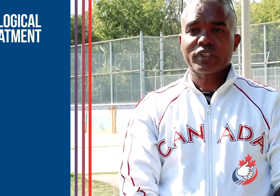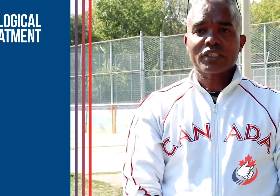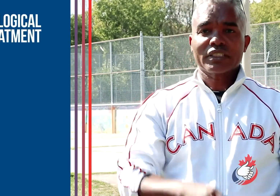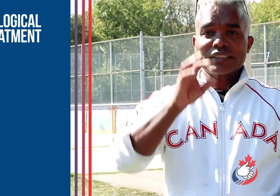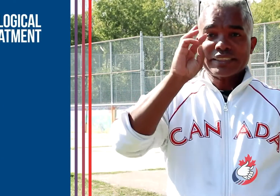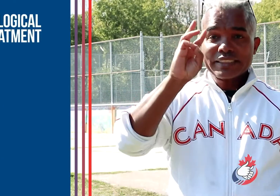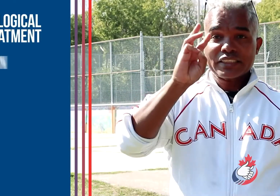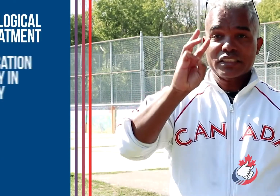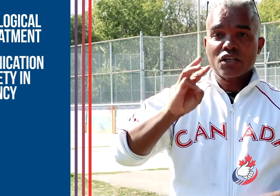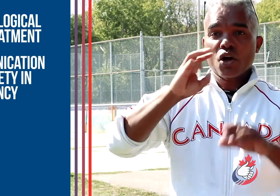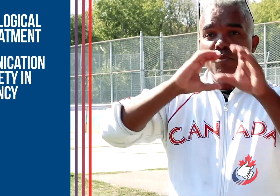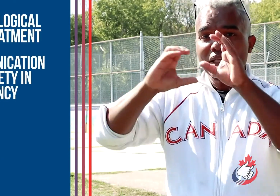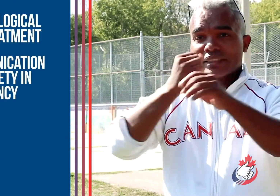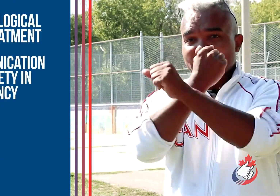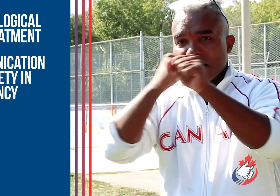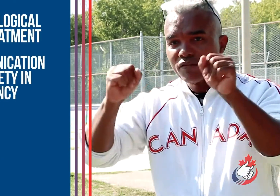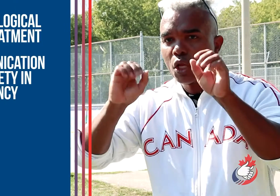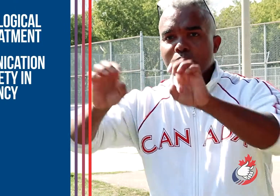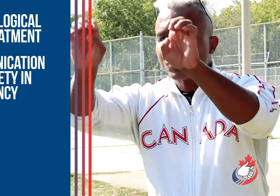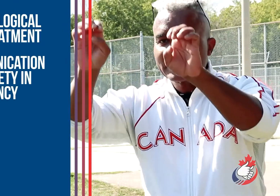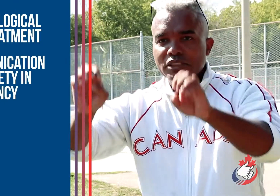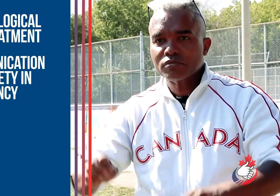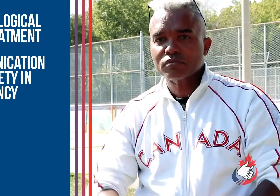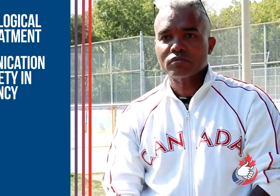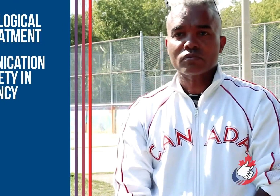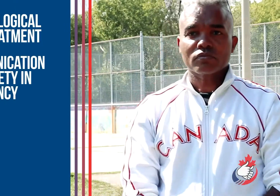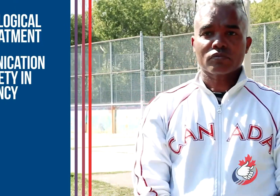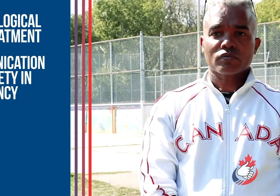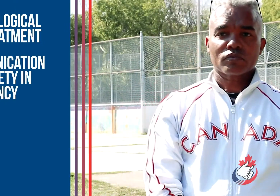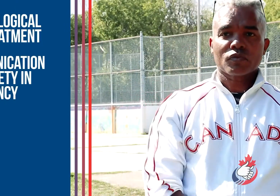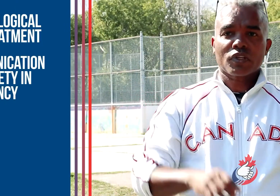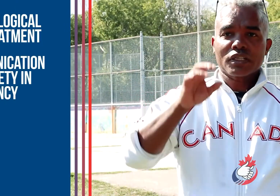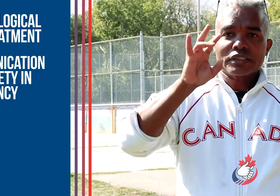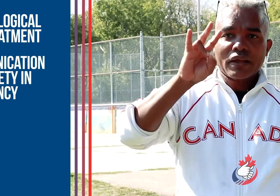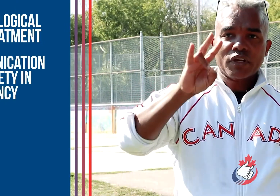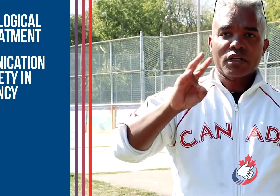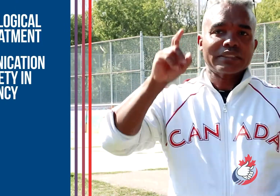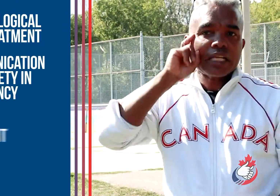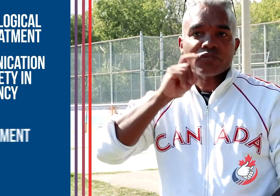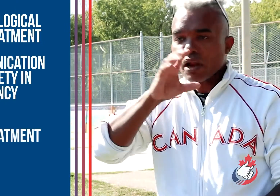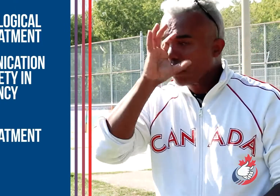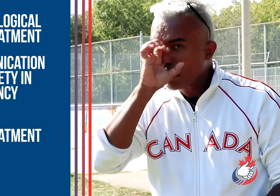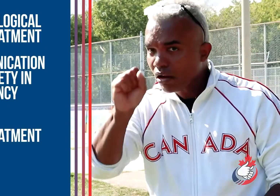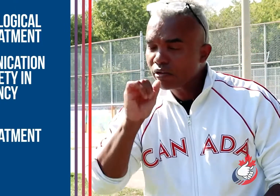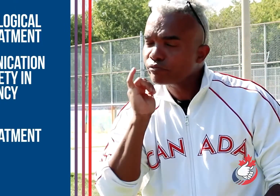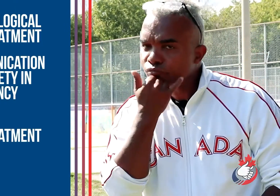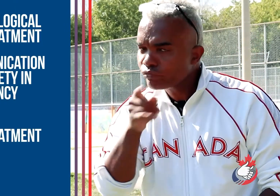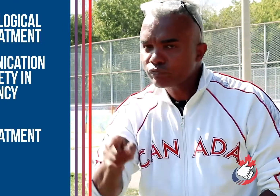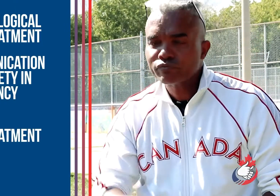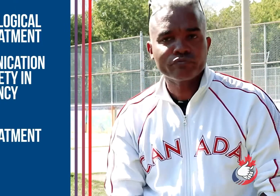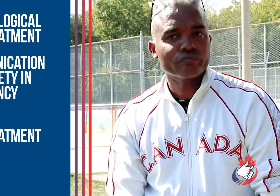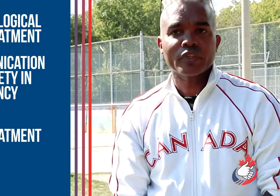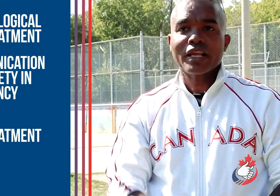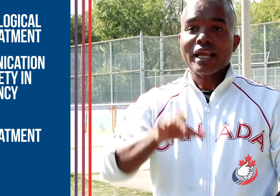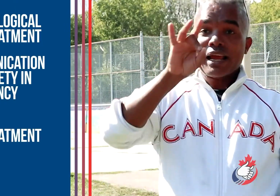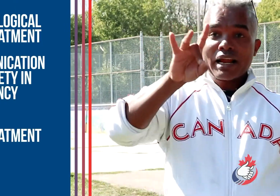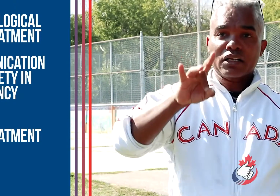6. Communication and safety in emergency 7. maltreatment 8.